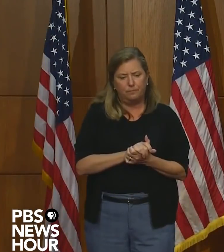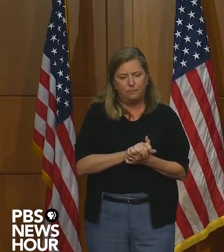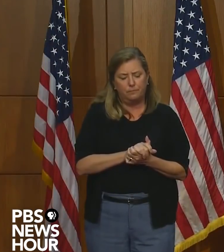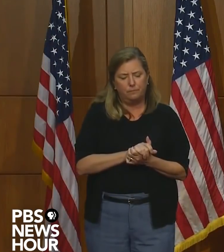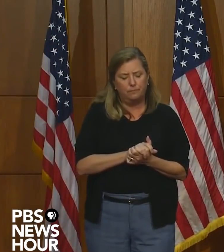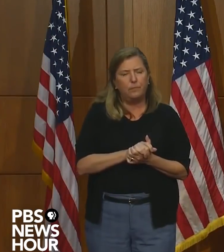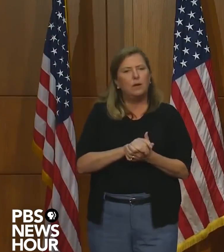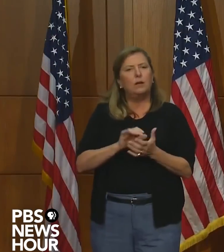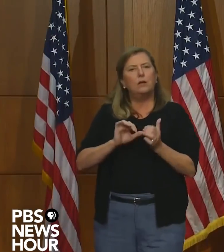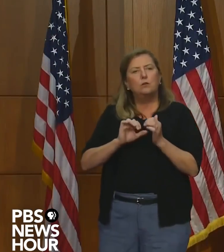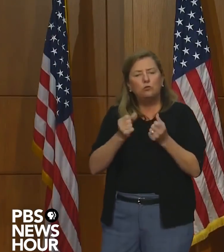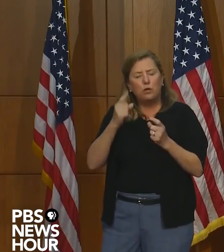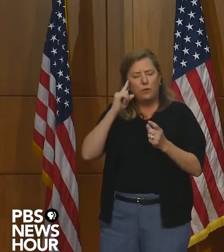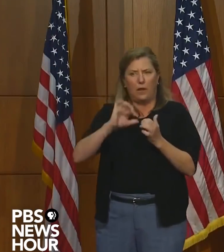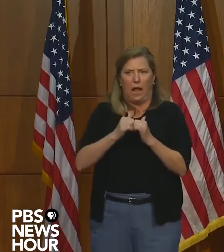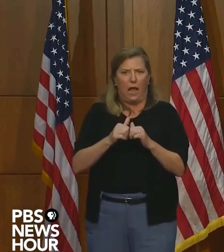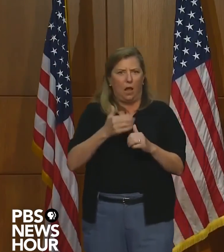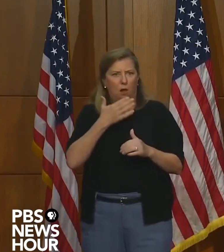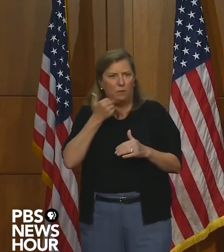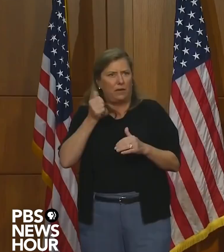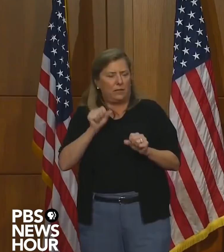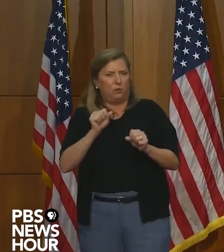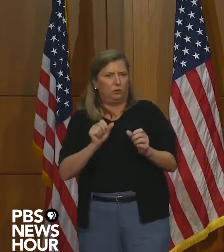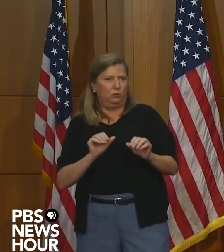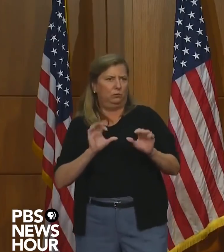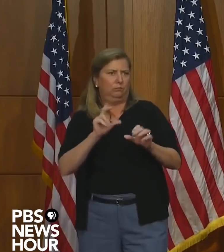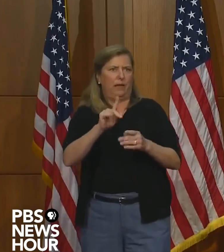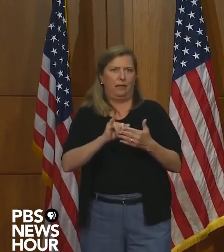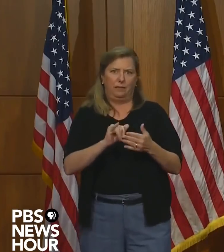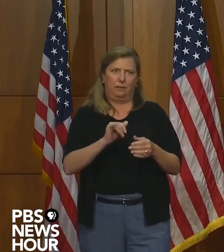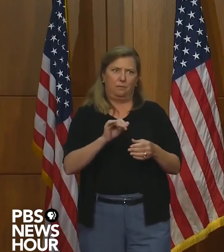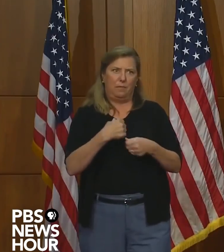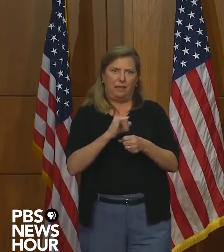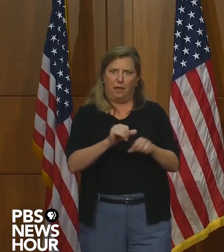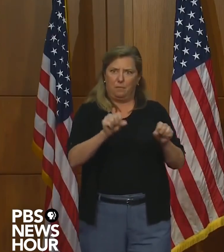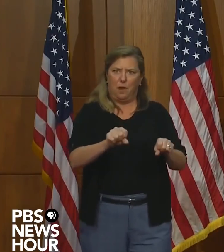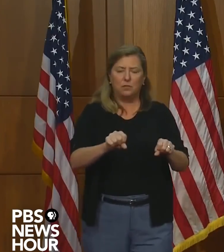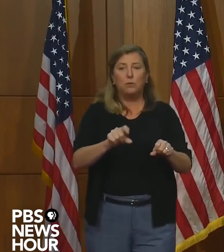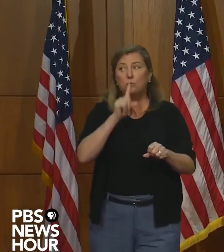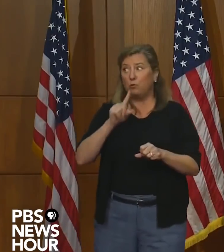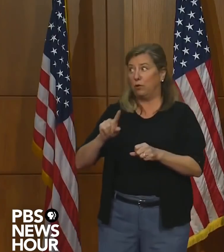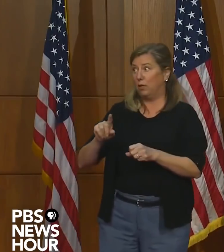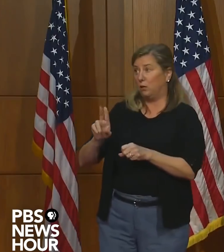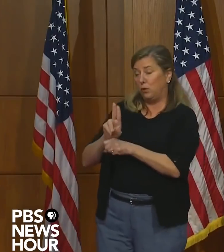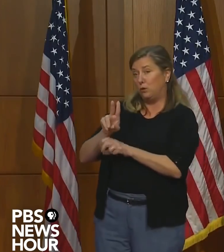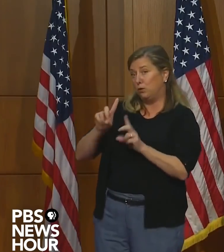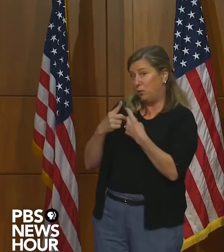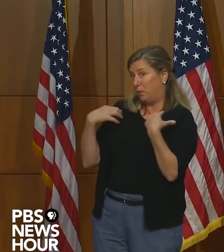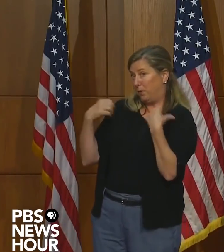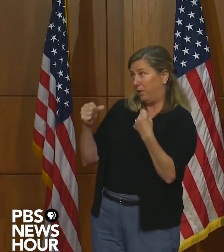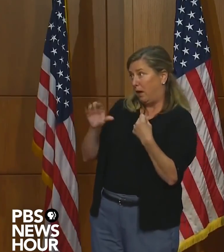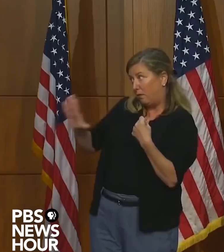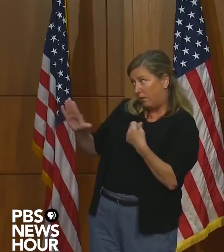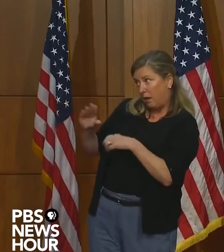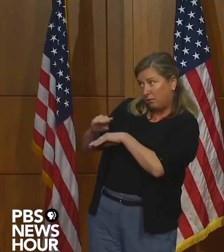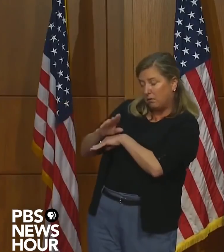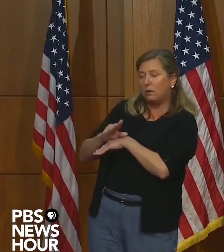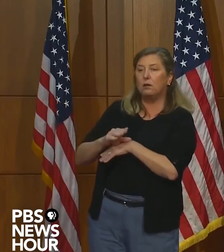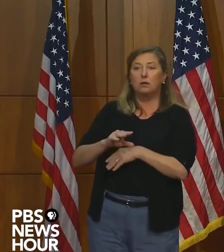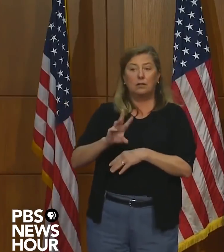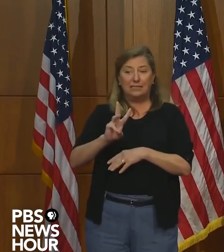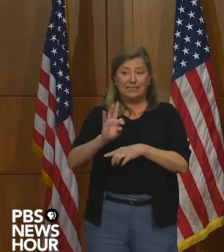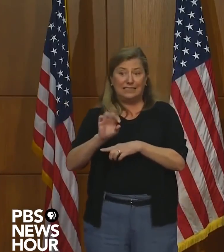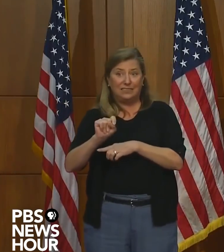thinking, but ultimately the, in partnership with the Department of Health, we based the plan on, and six foot social distancing to provide the